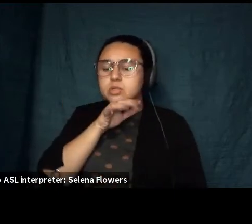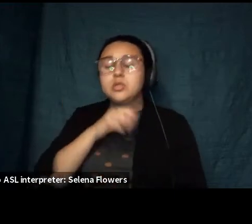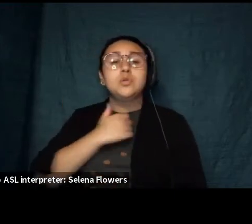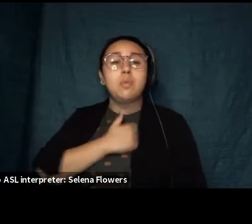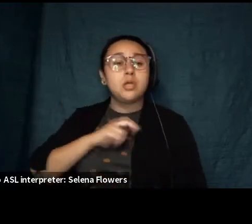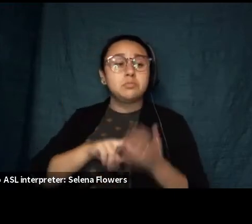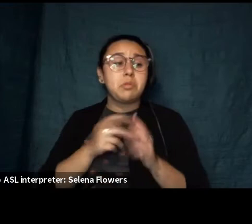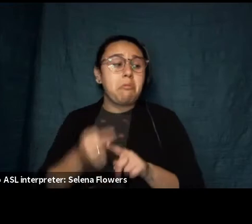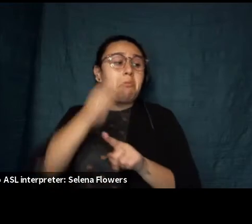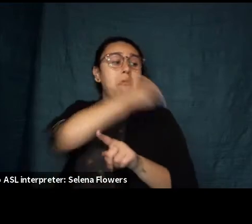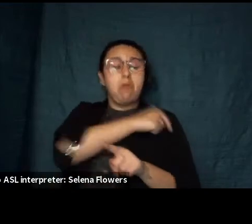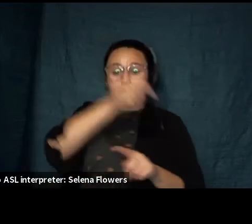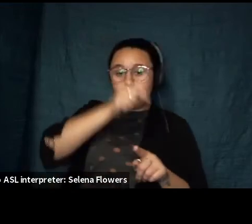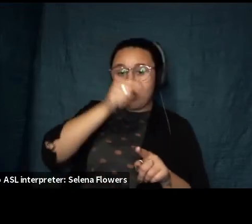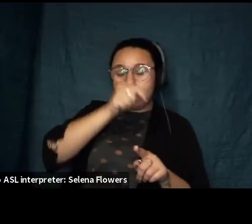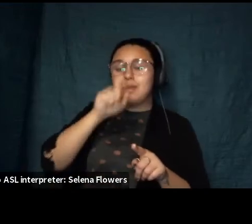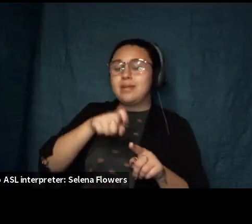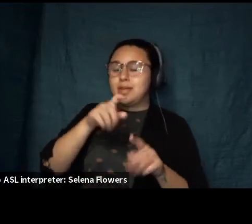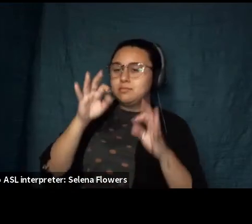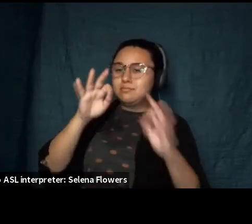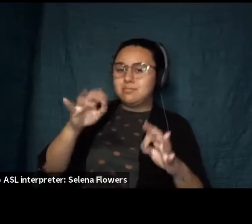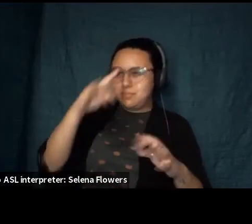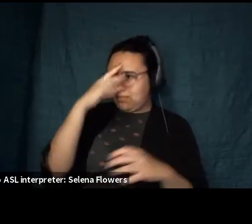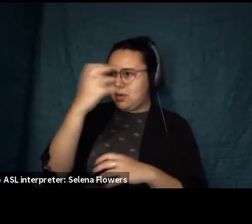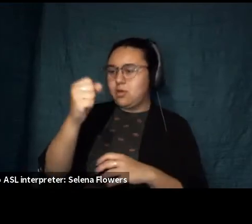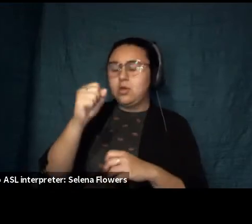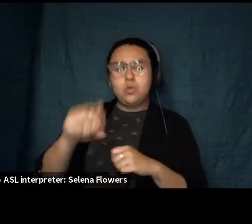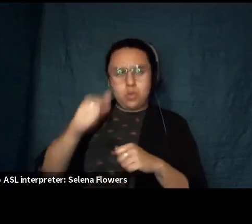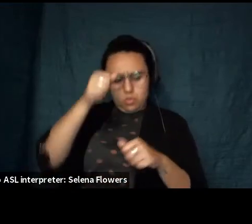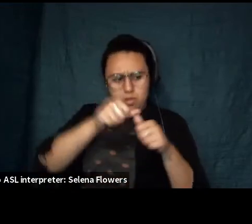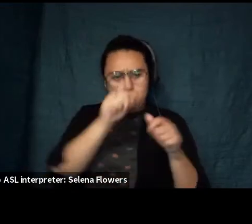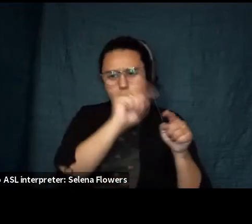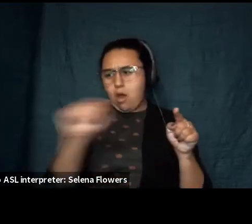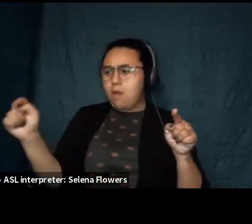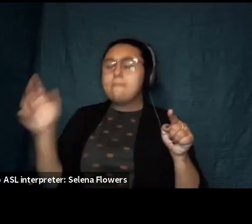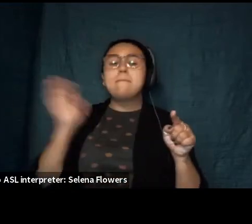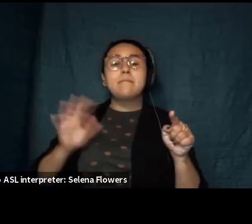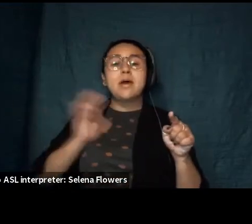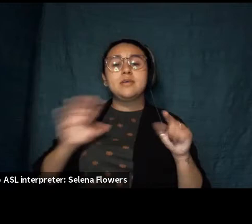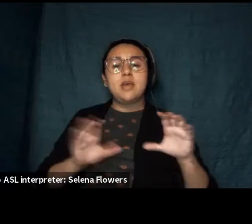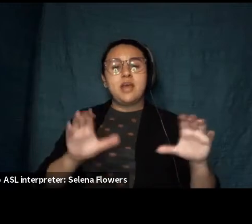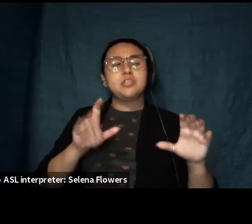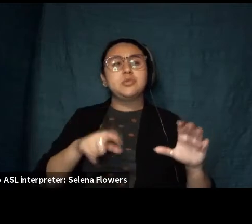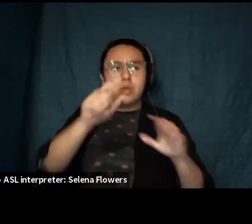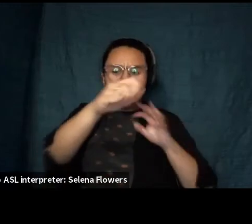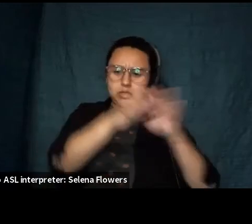requires an excellent memory one that can recall with some detail past actions that require explanation for example